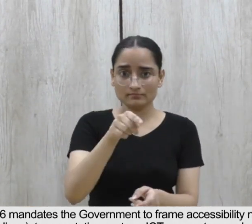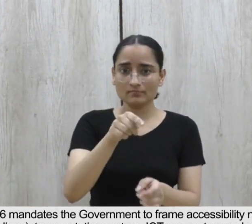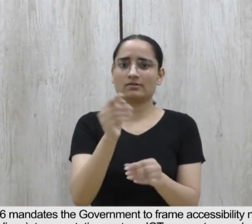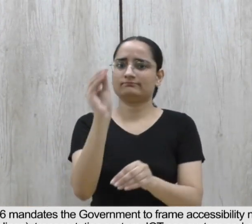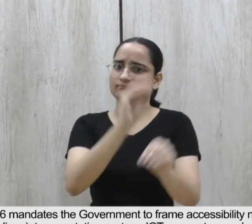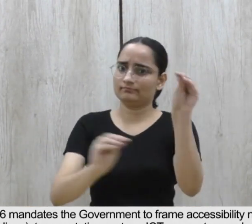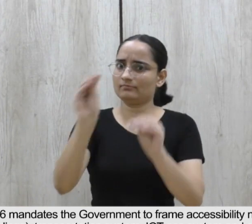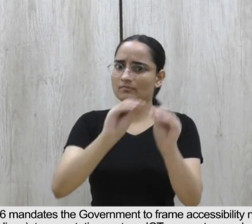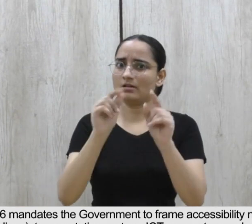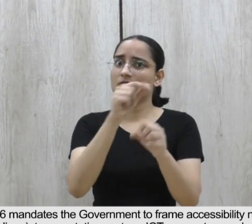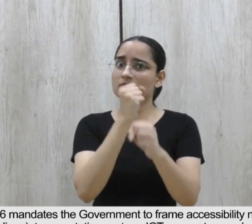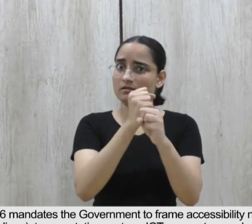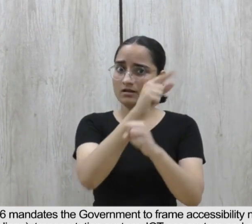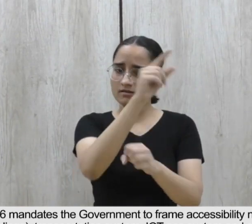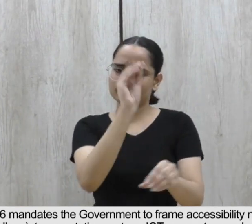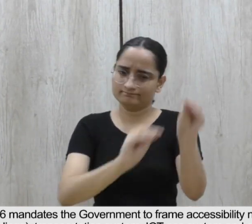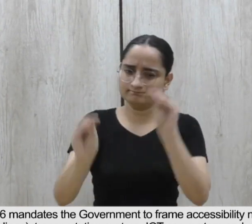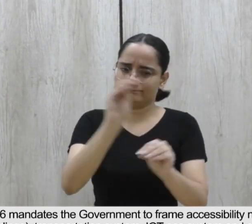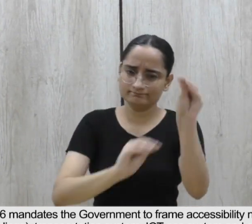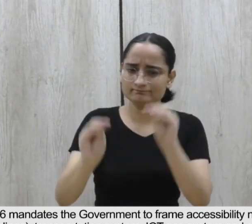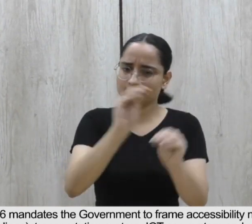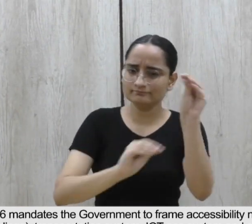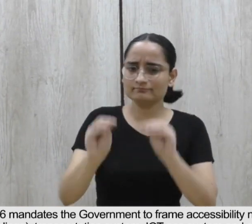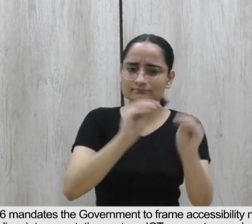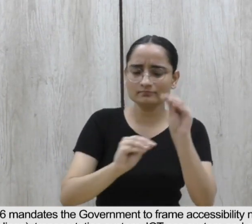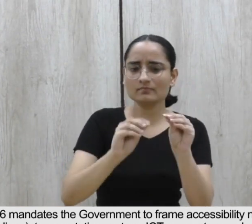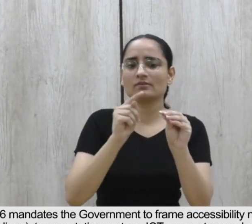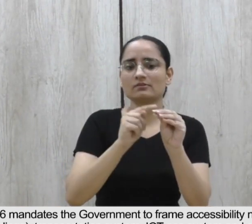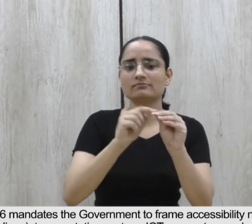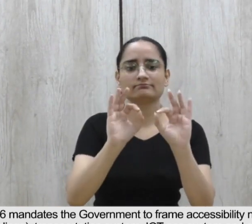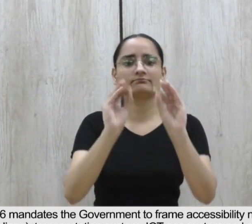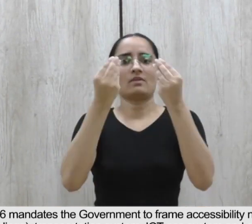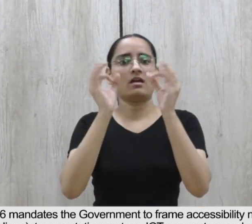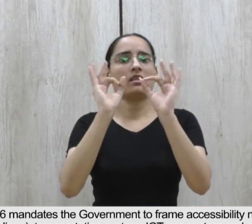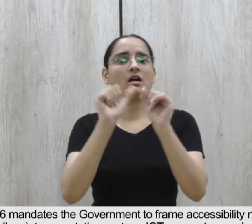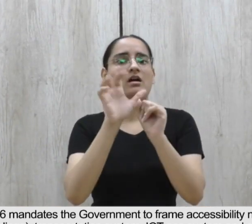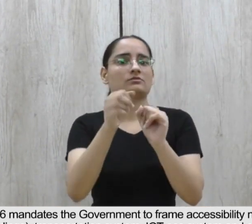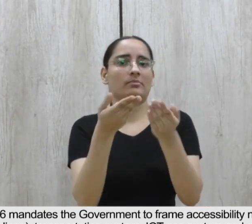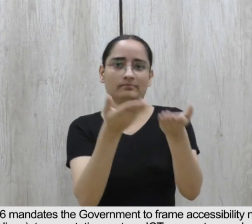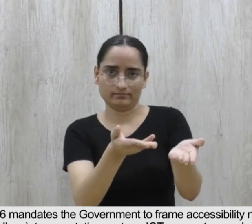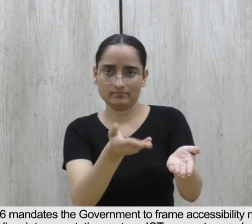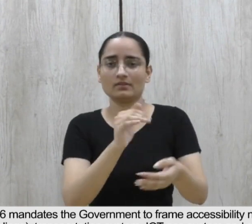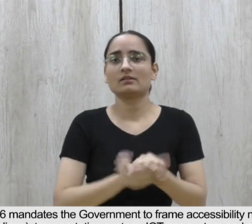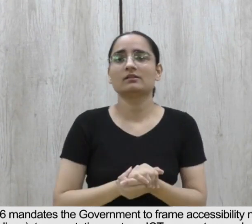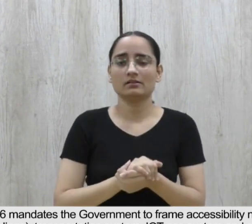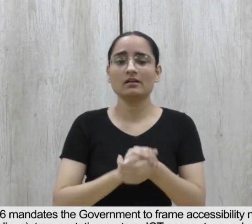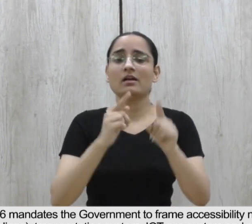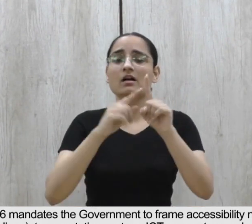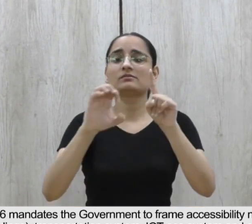built-up environment, public buildings, transportation system, ICT